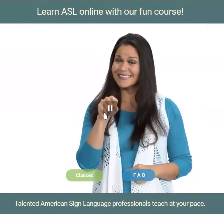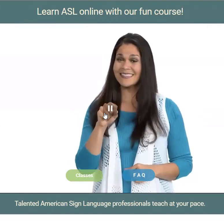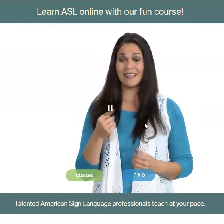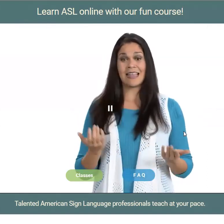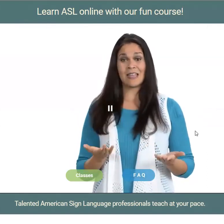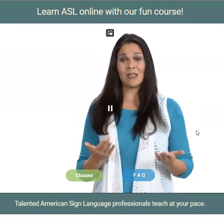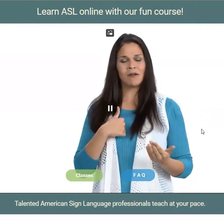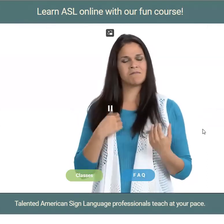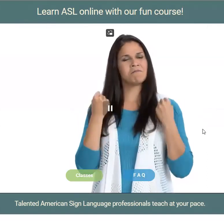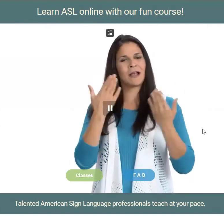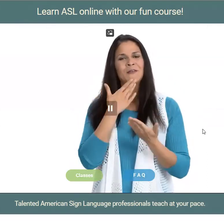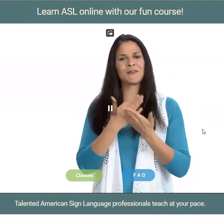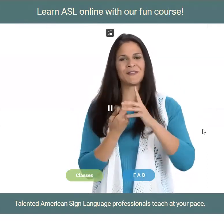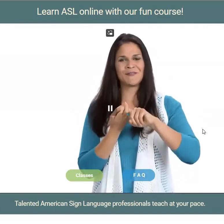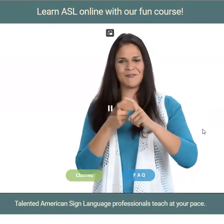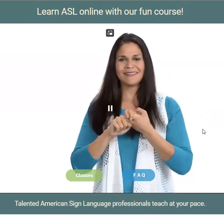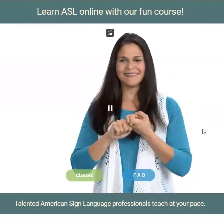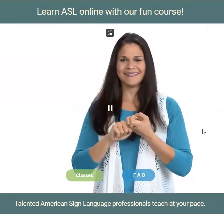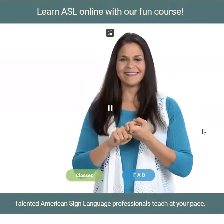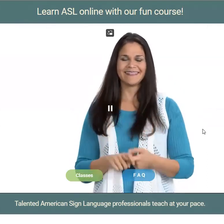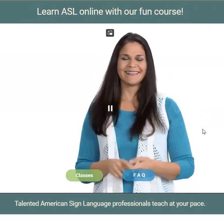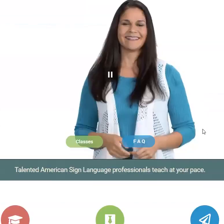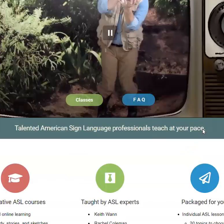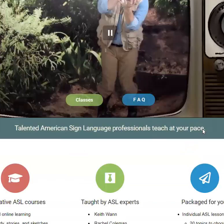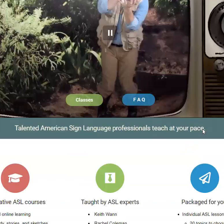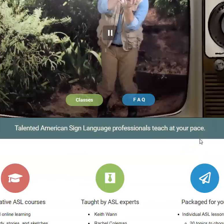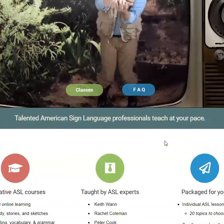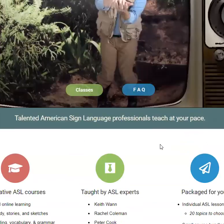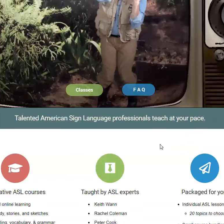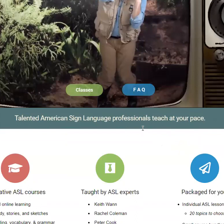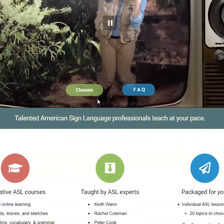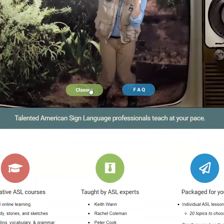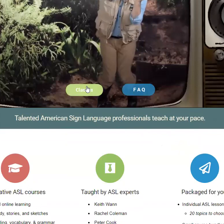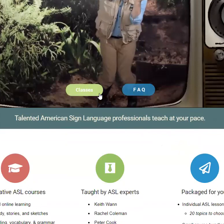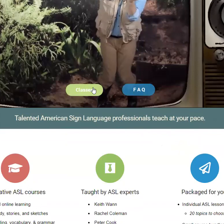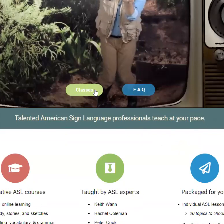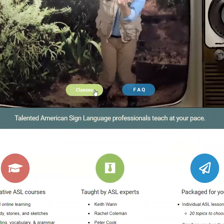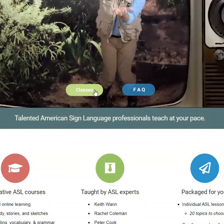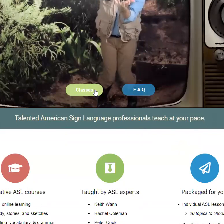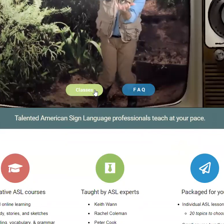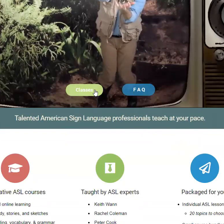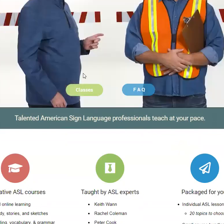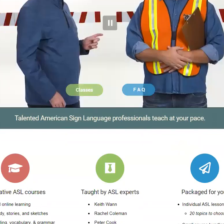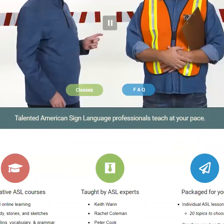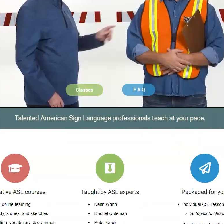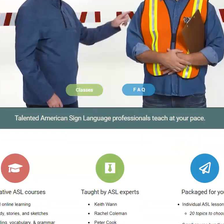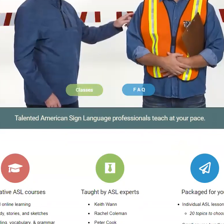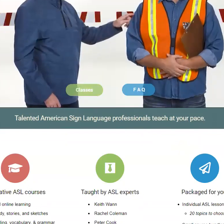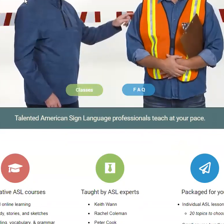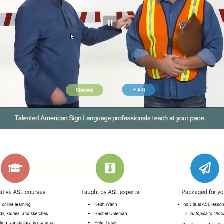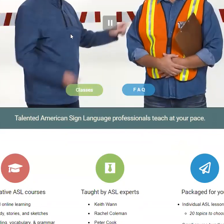Acting it out. She says yes. Many thanks for my friends. So you can take classes here.